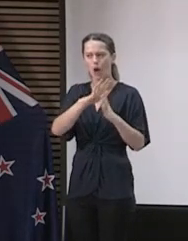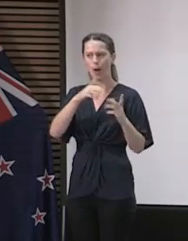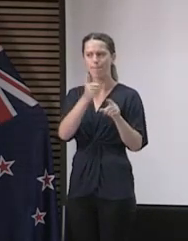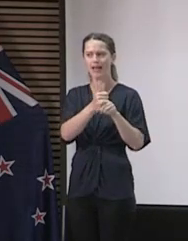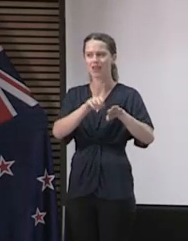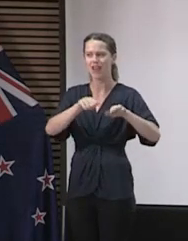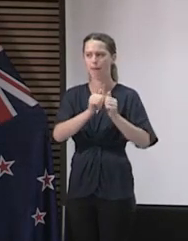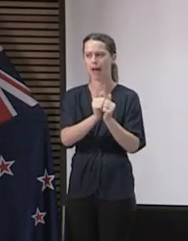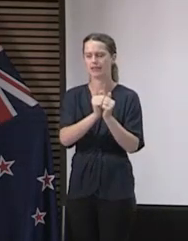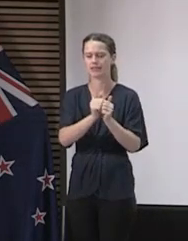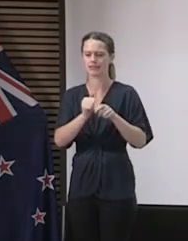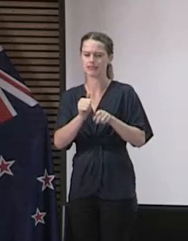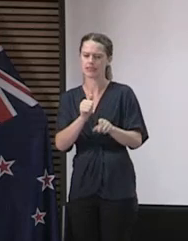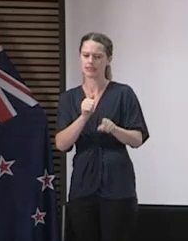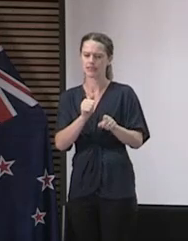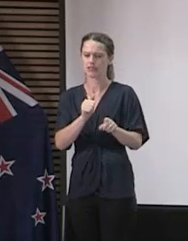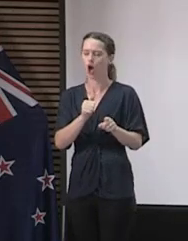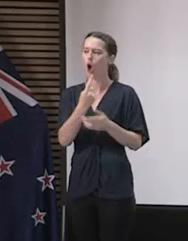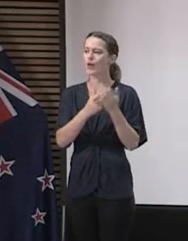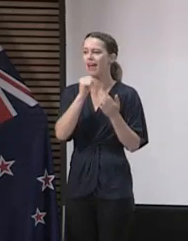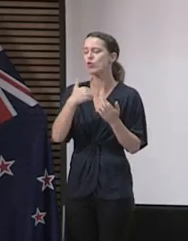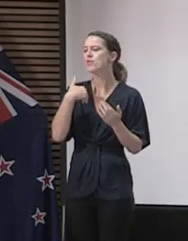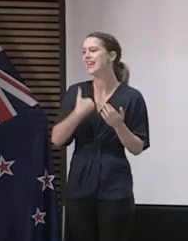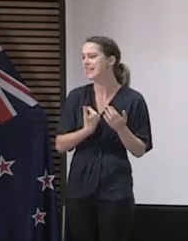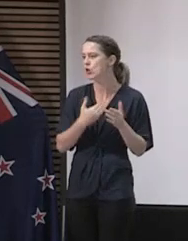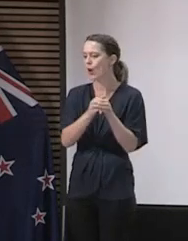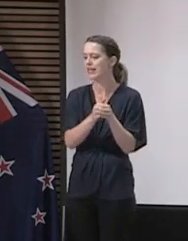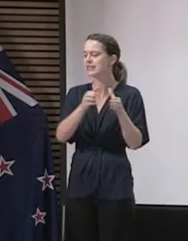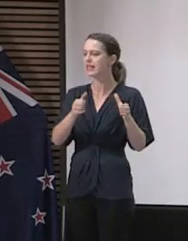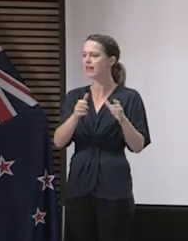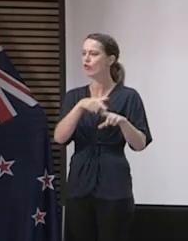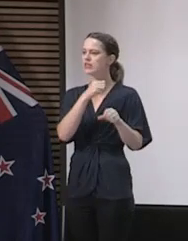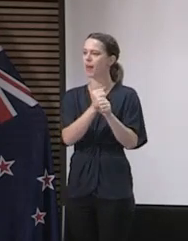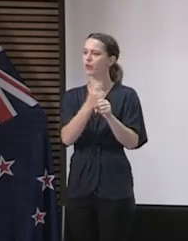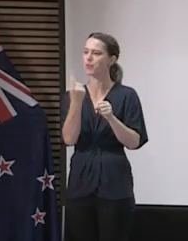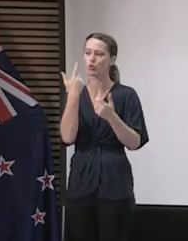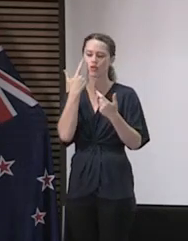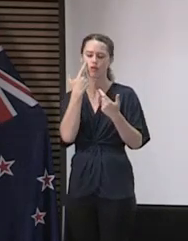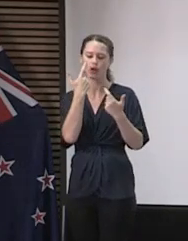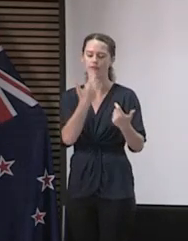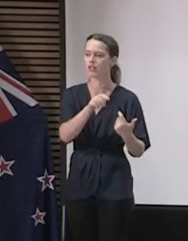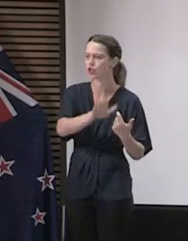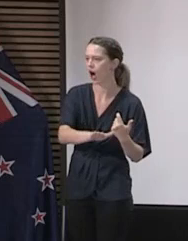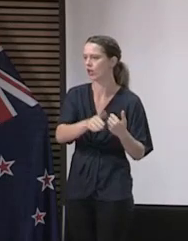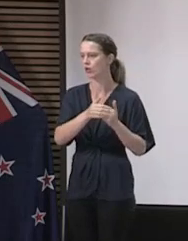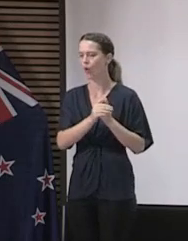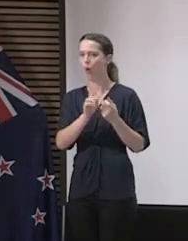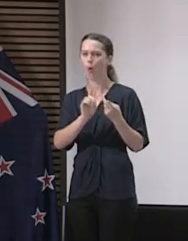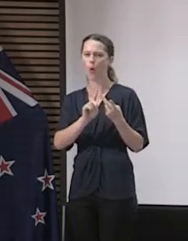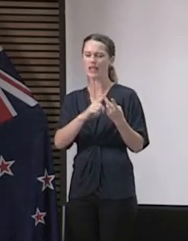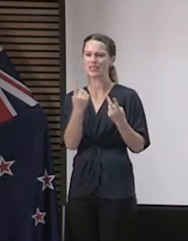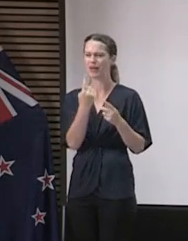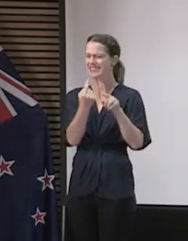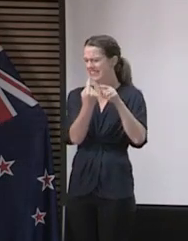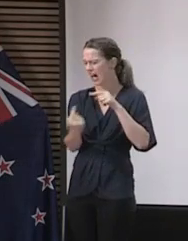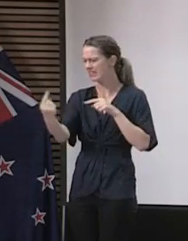We're talking about necessary contact. We're talking about, for instance, a caregiver if you need, or if you've got someone in your life who